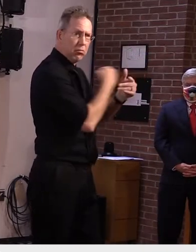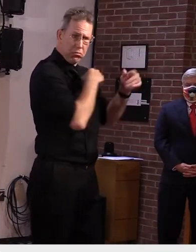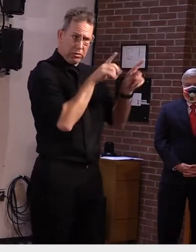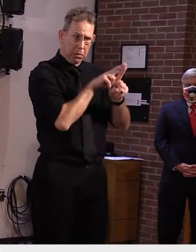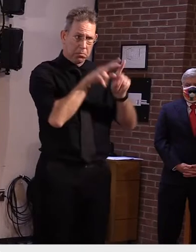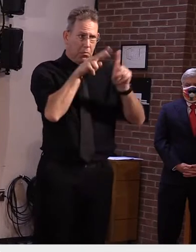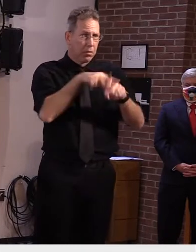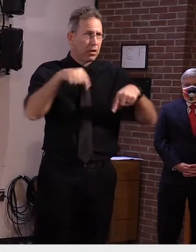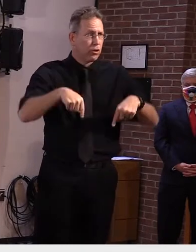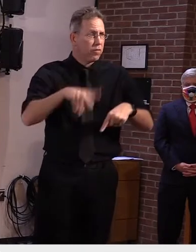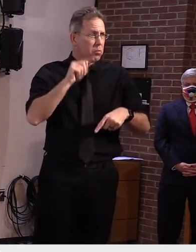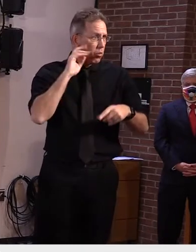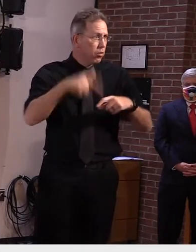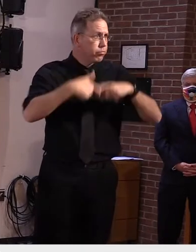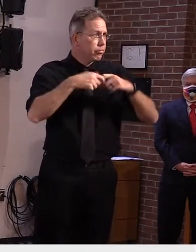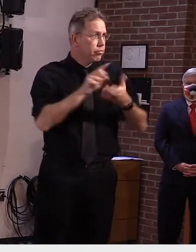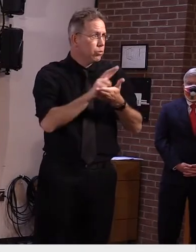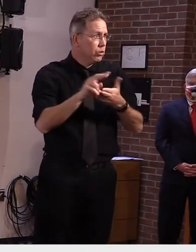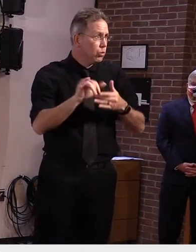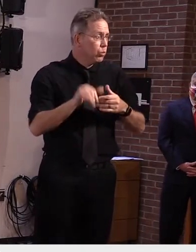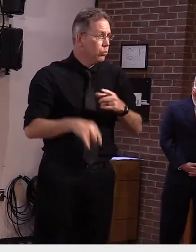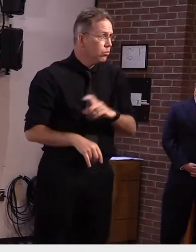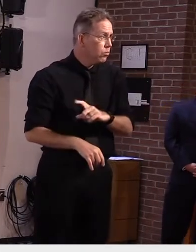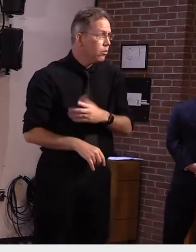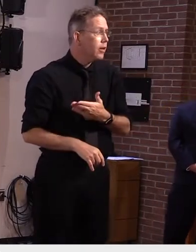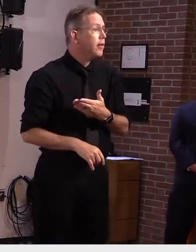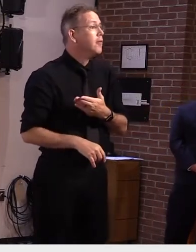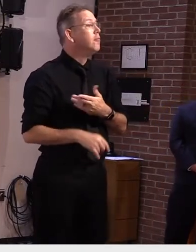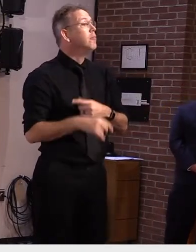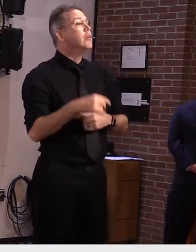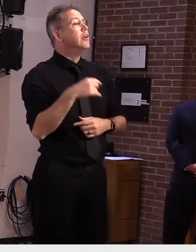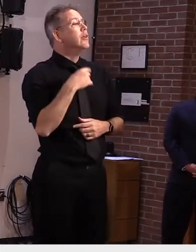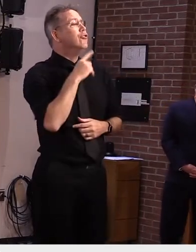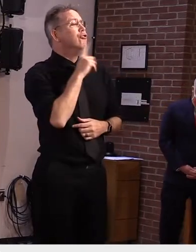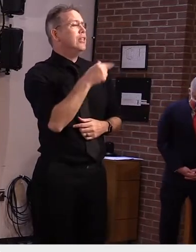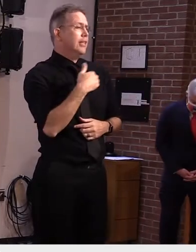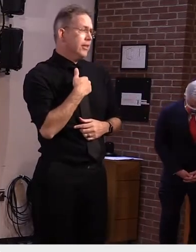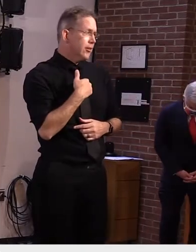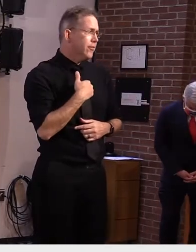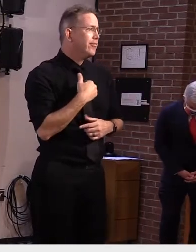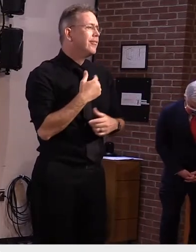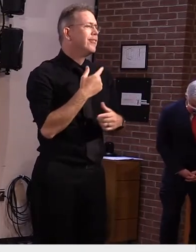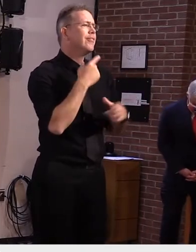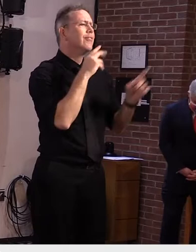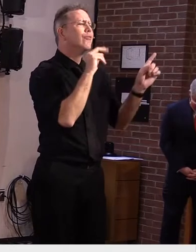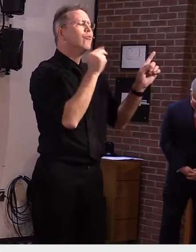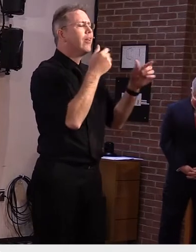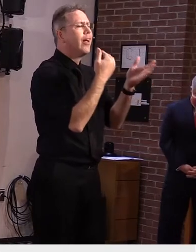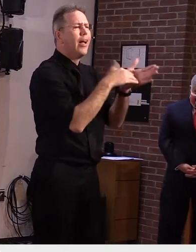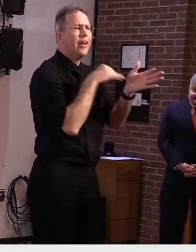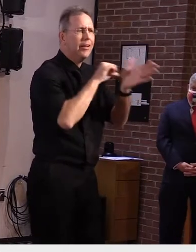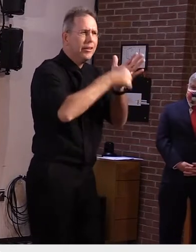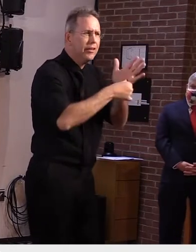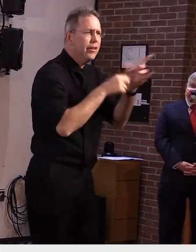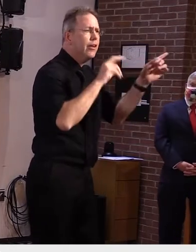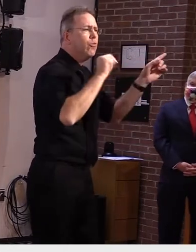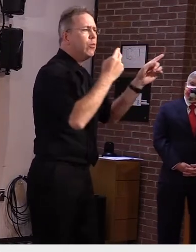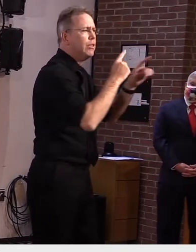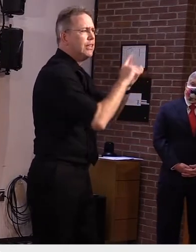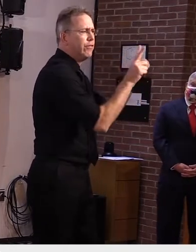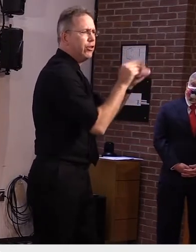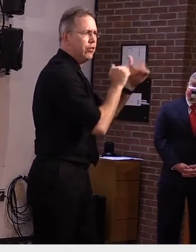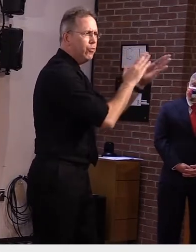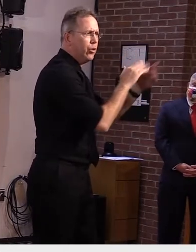ways you know 158 cases they've had as a result of some amongst 23 different